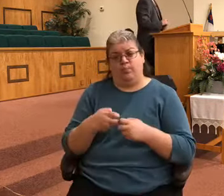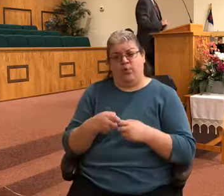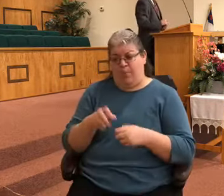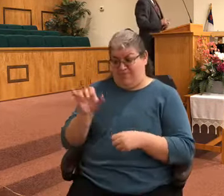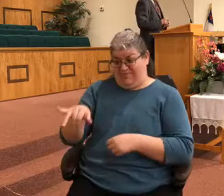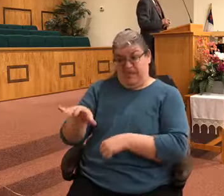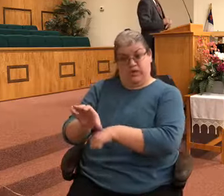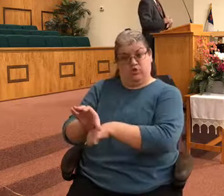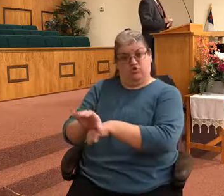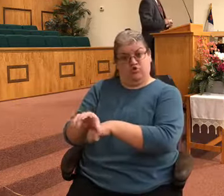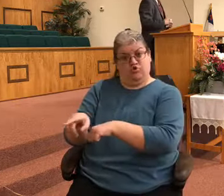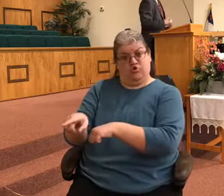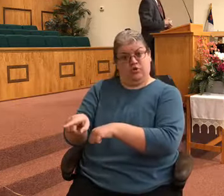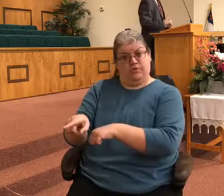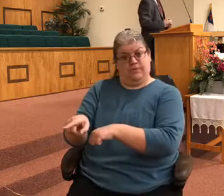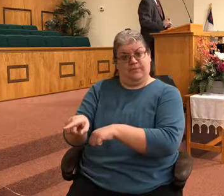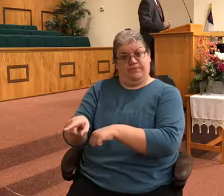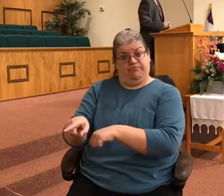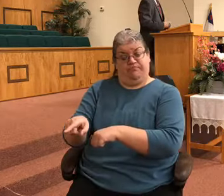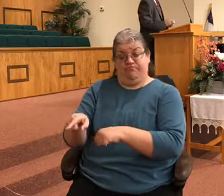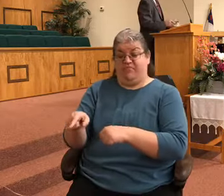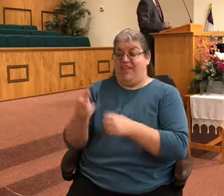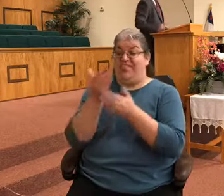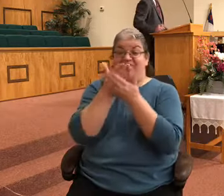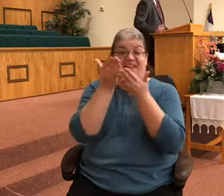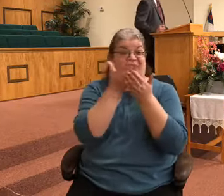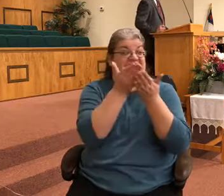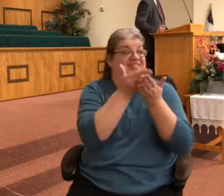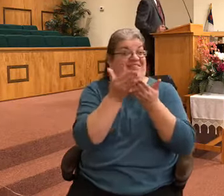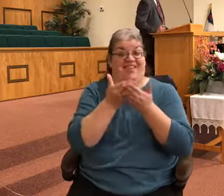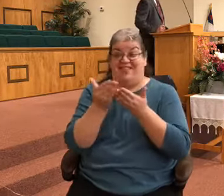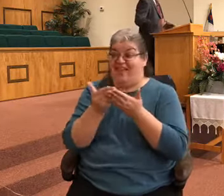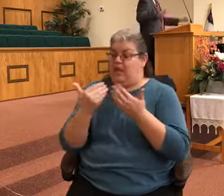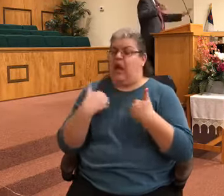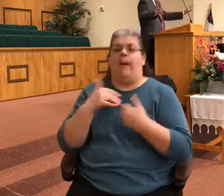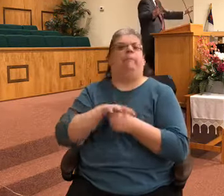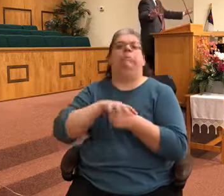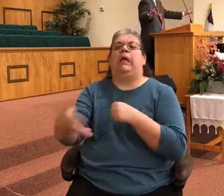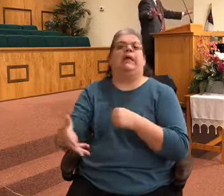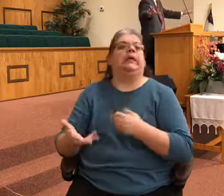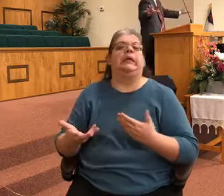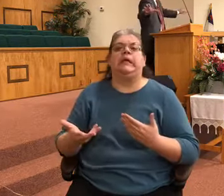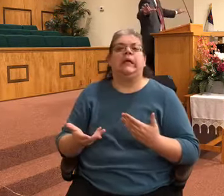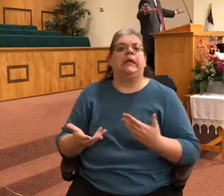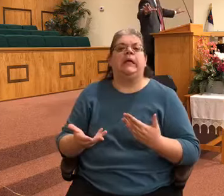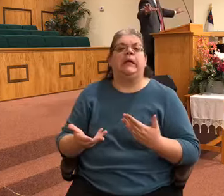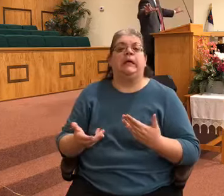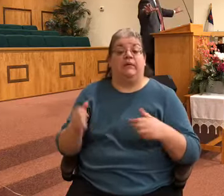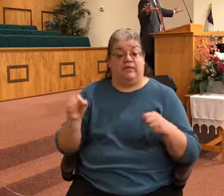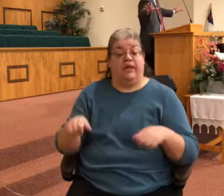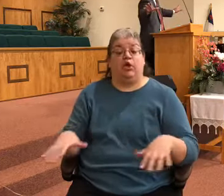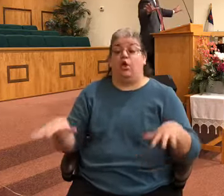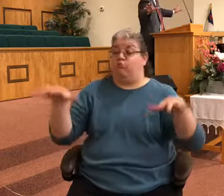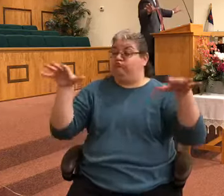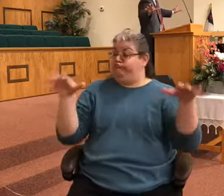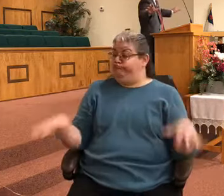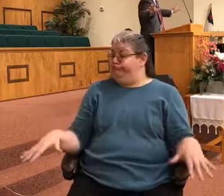was they had everything materially that they wanted they could hunker down and relax everything was all right